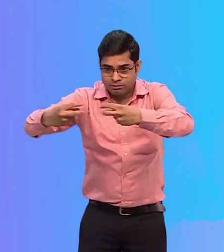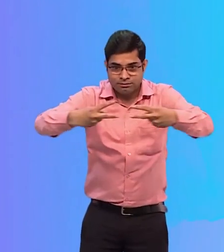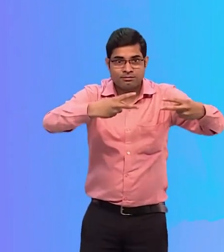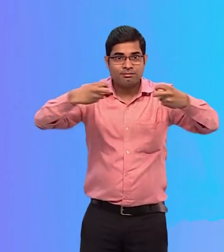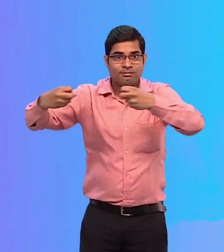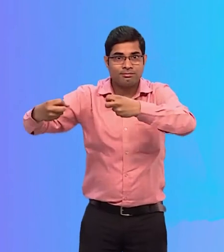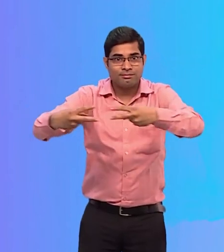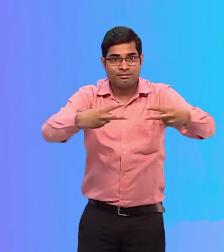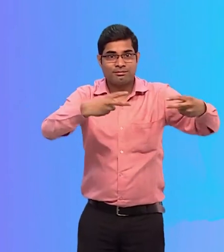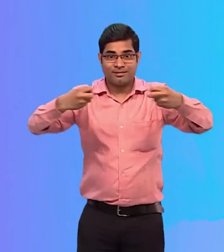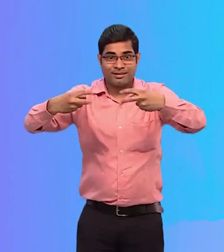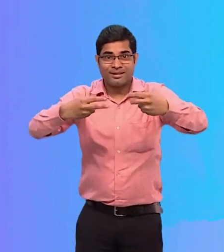bottom of a video screen.